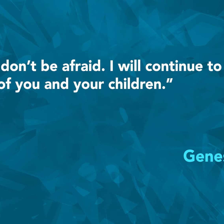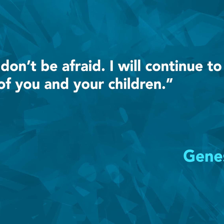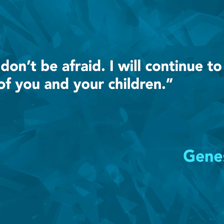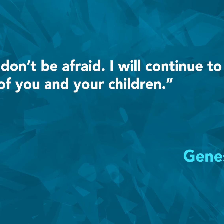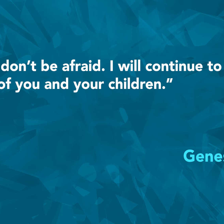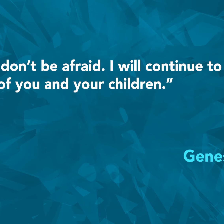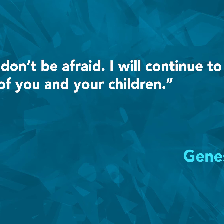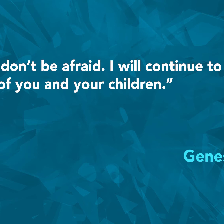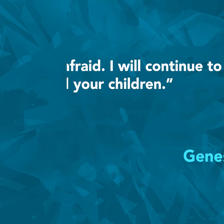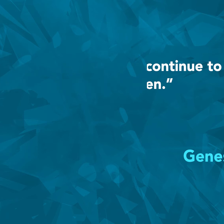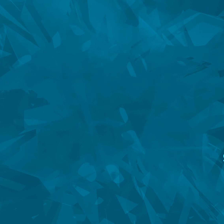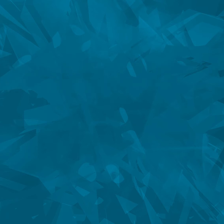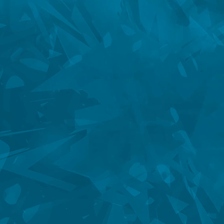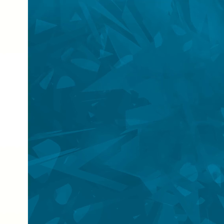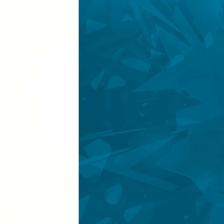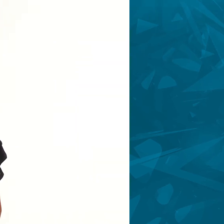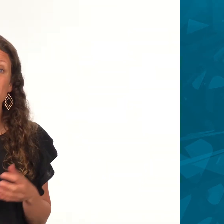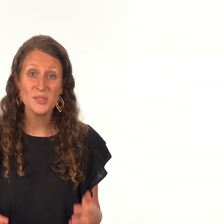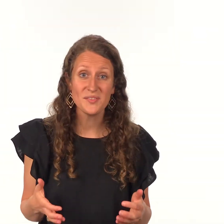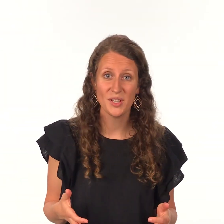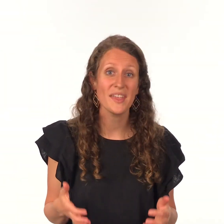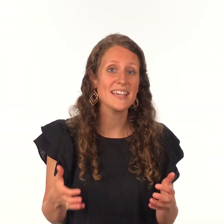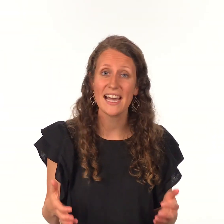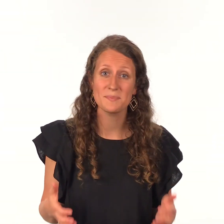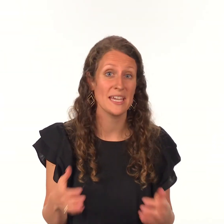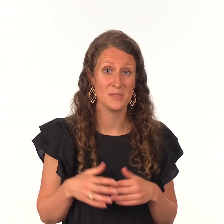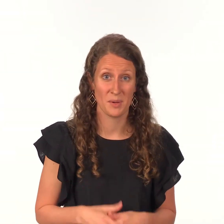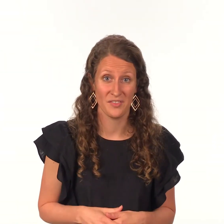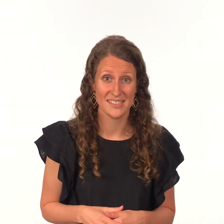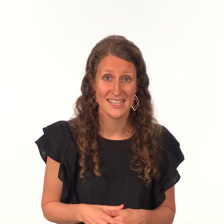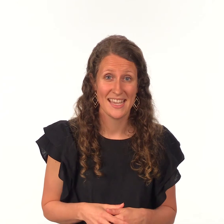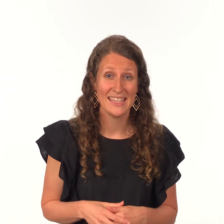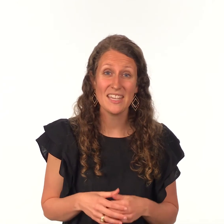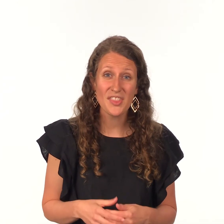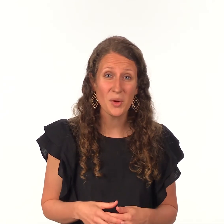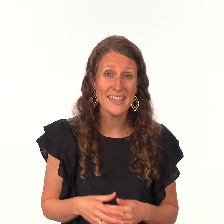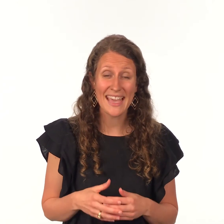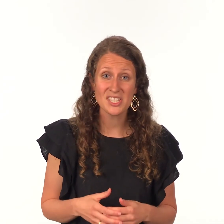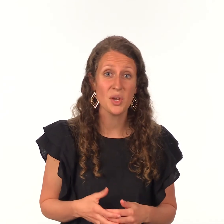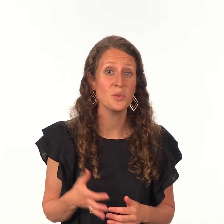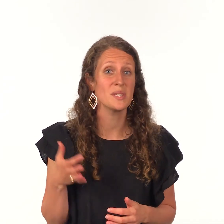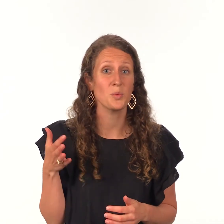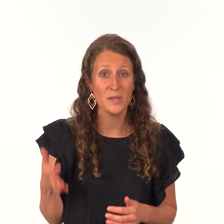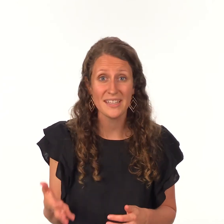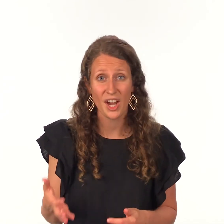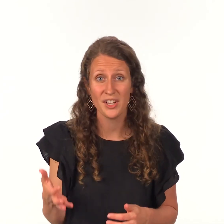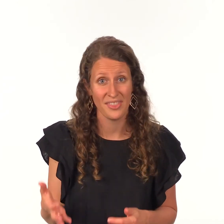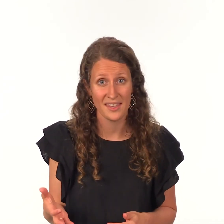joseph knew that god's plan was perfect even though he had to go through some really hard things